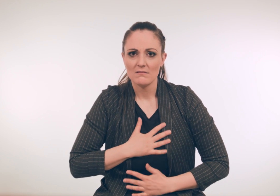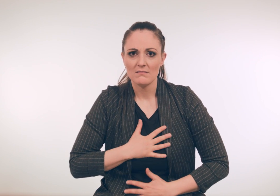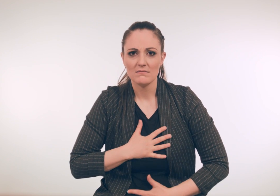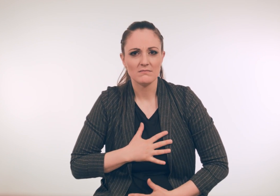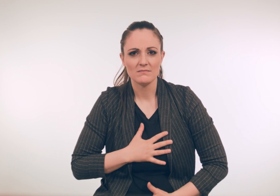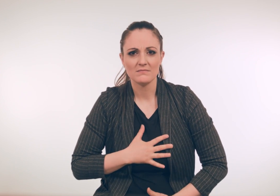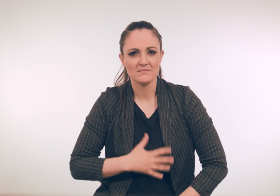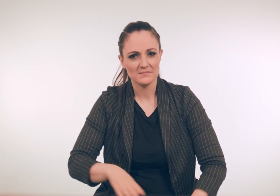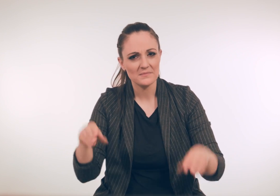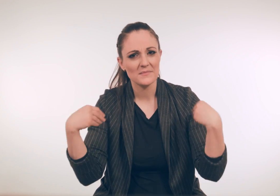Paper,